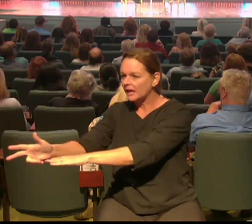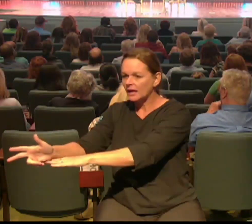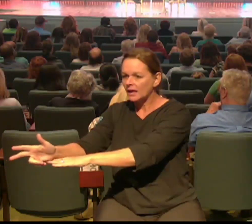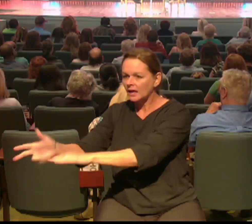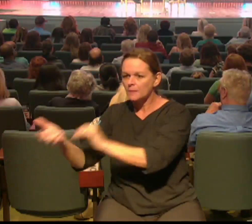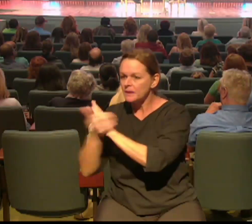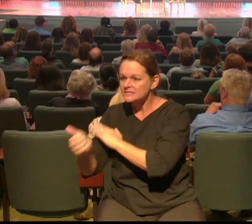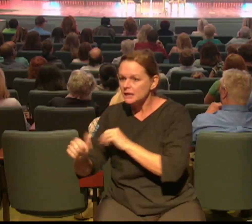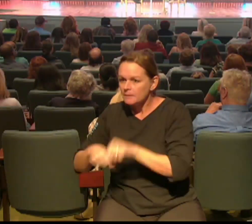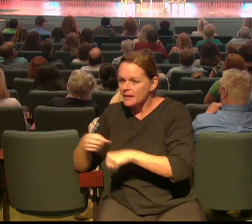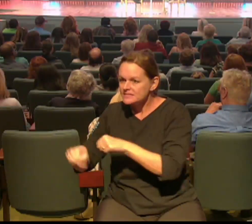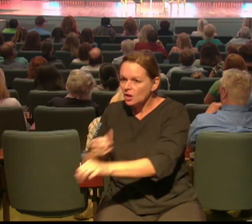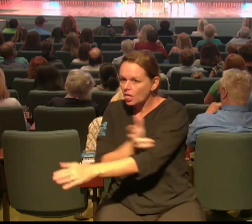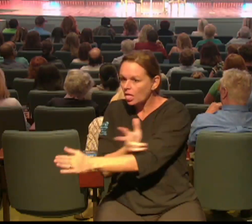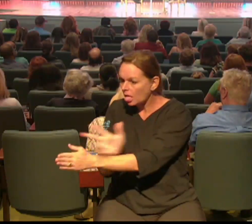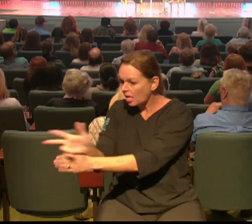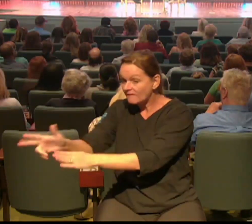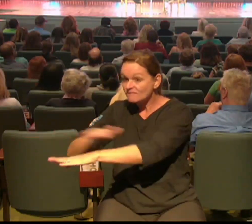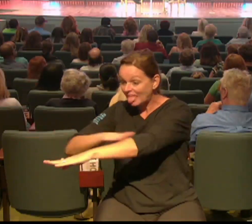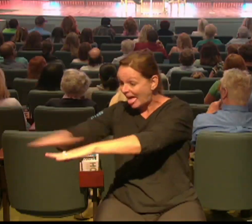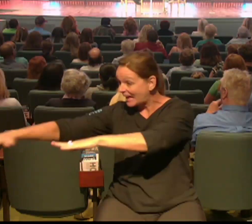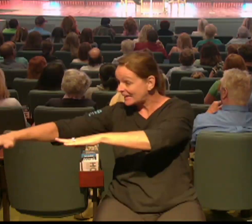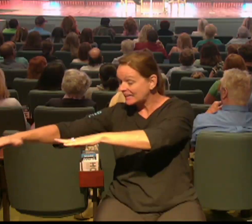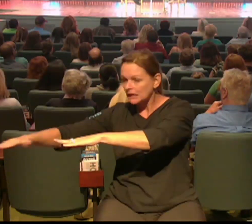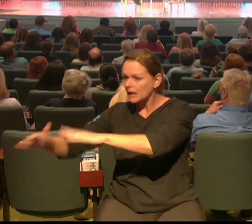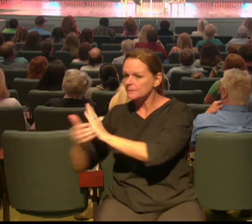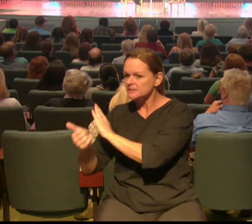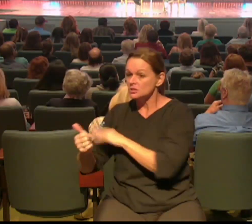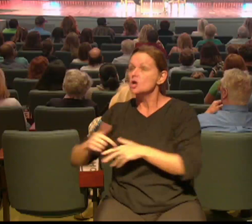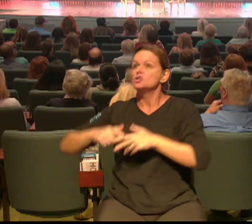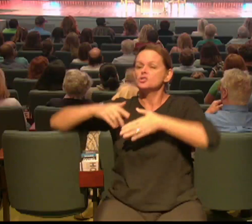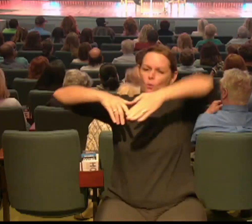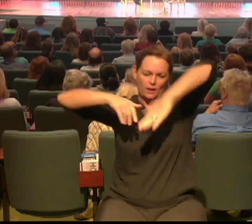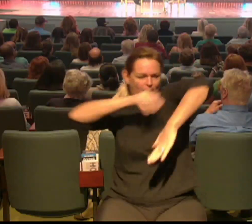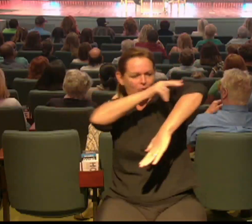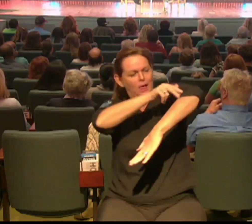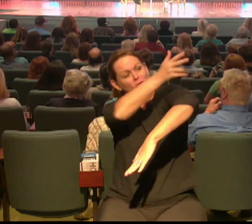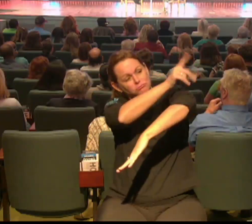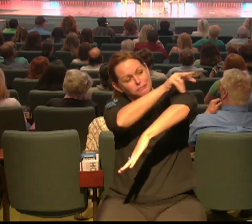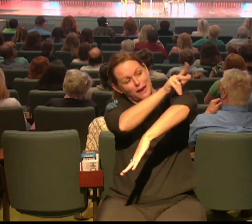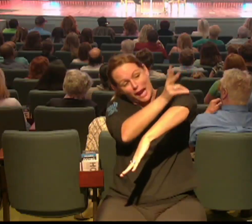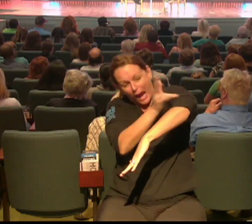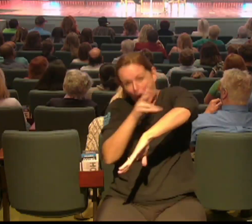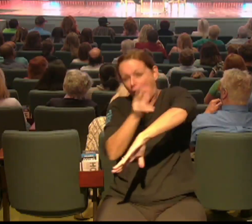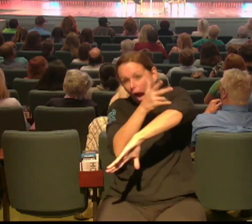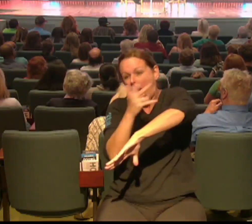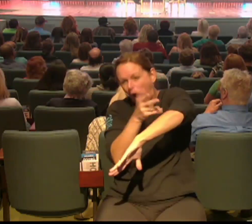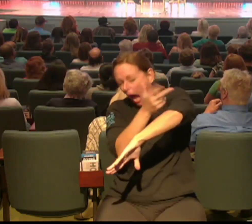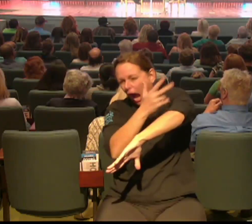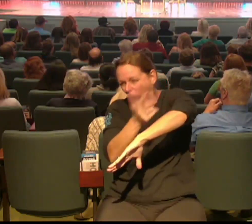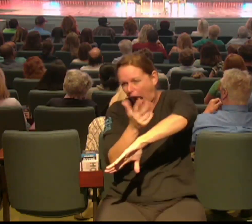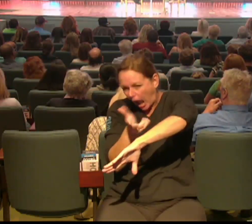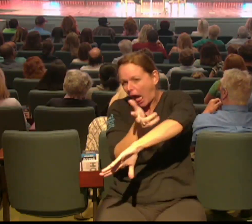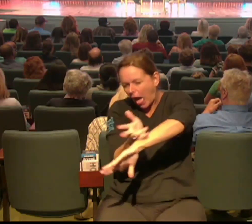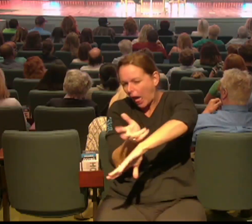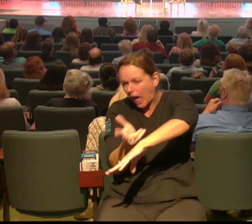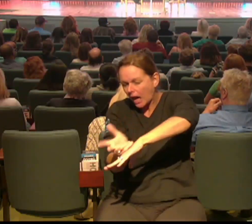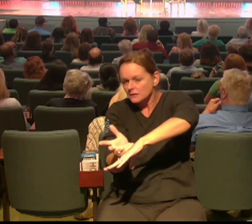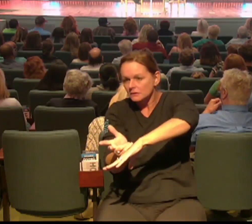biking and and we were on the way down the mountain and I can laugh about this now by the way so we were on the way down the mountain and and I might